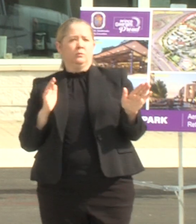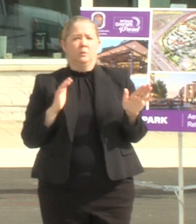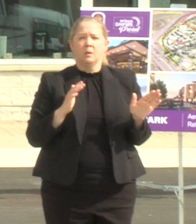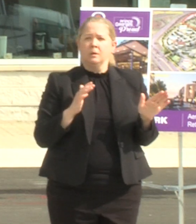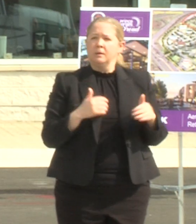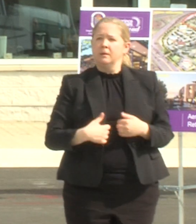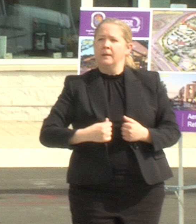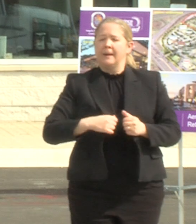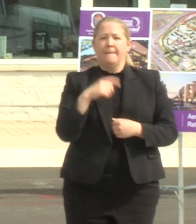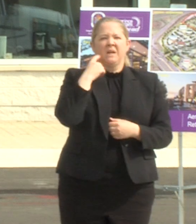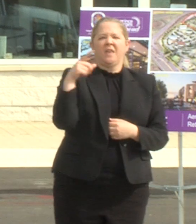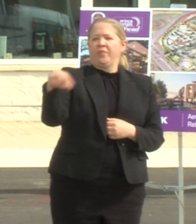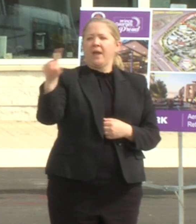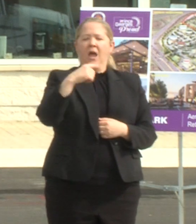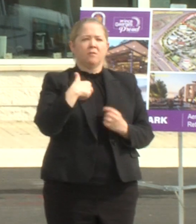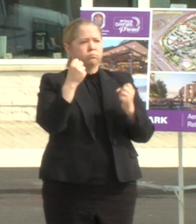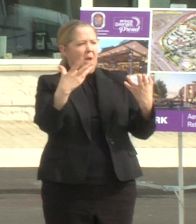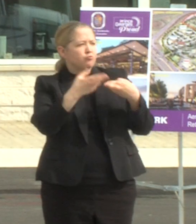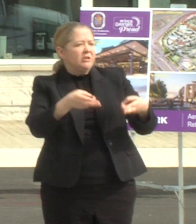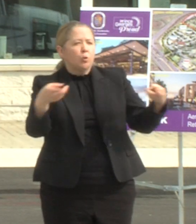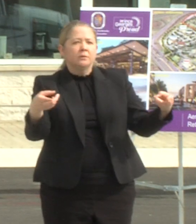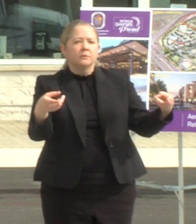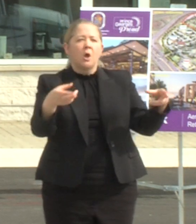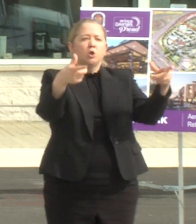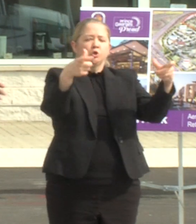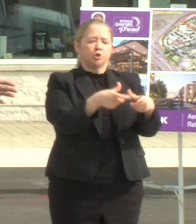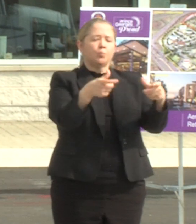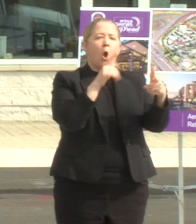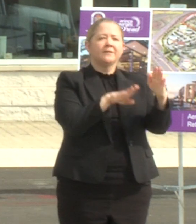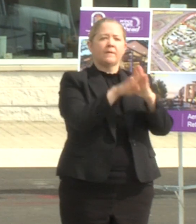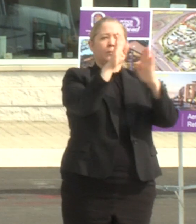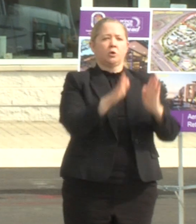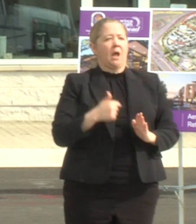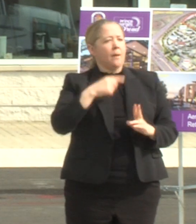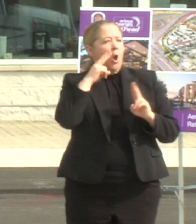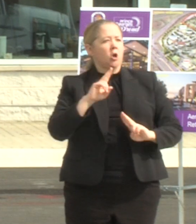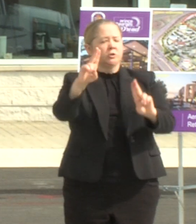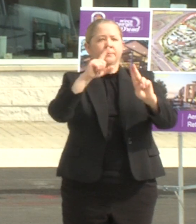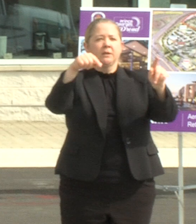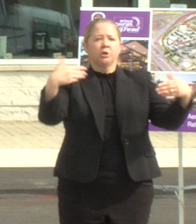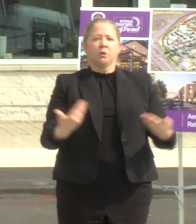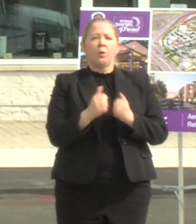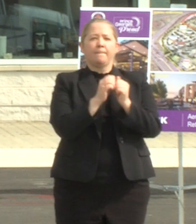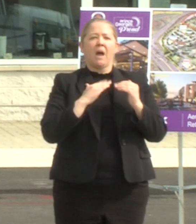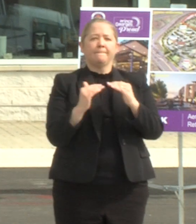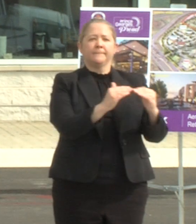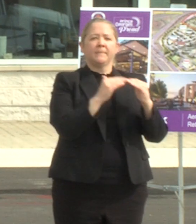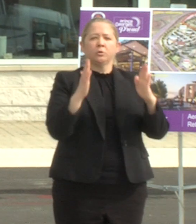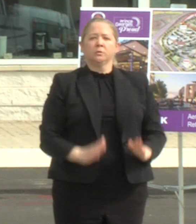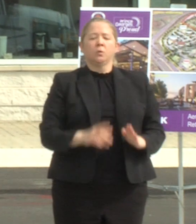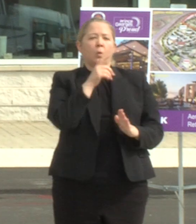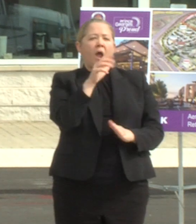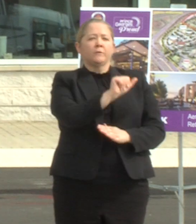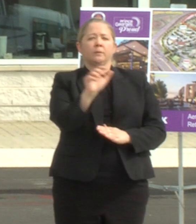long resources small developers and i'm honored to be here with my peers who are african american